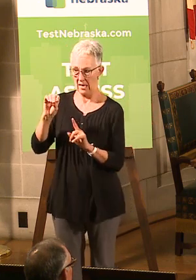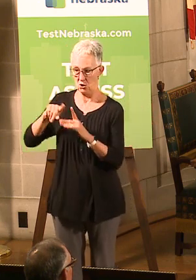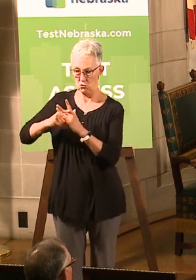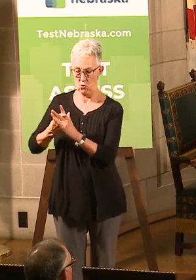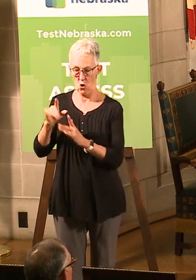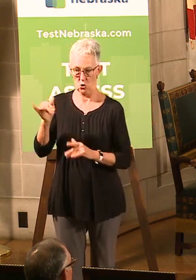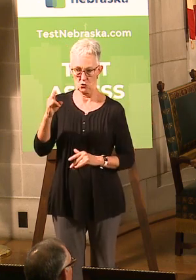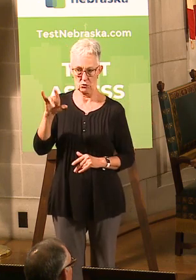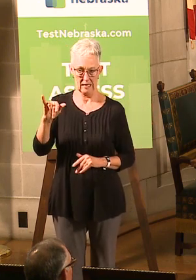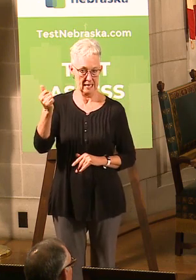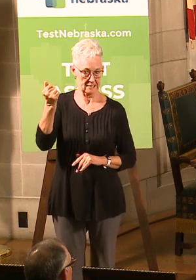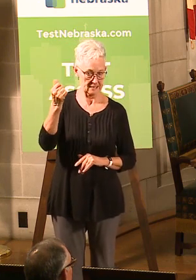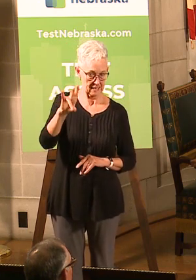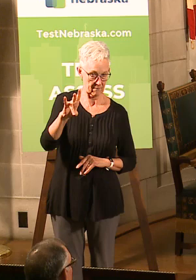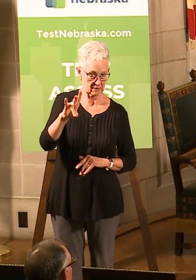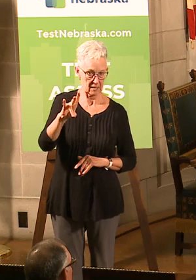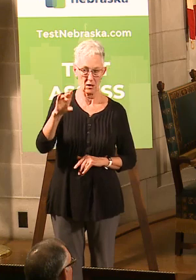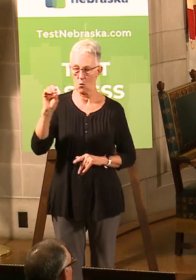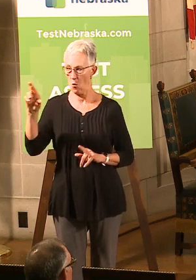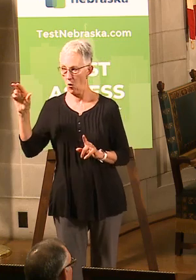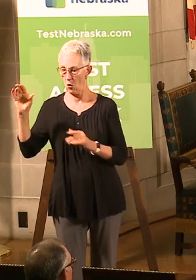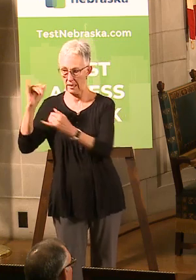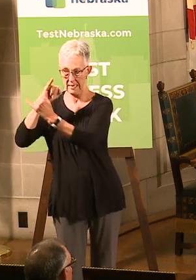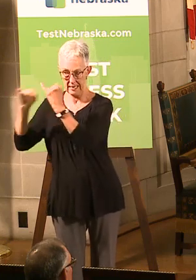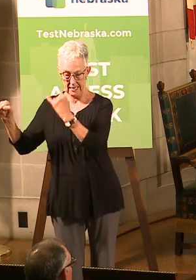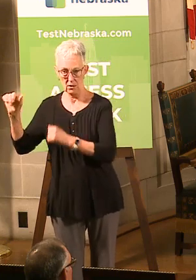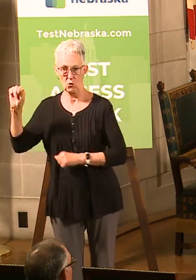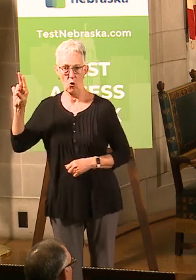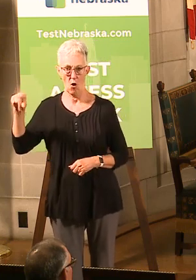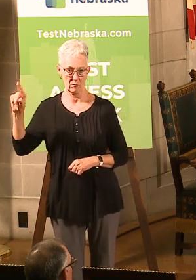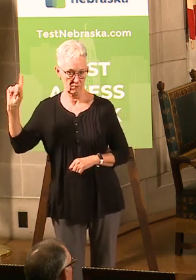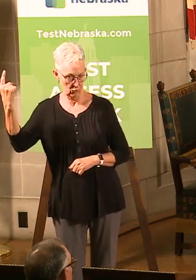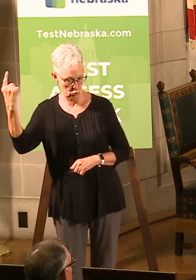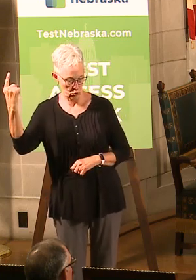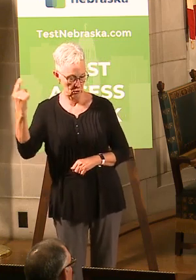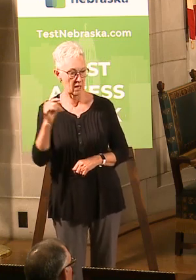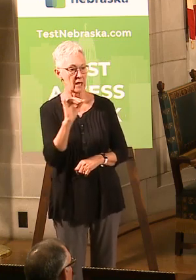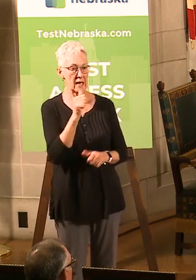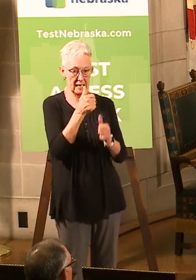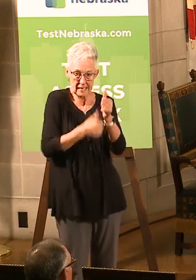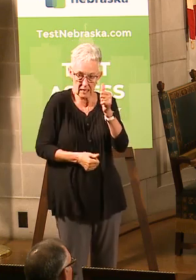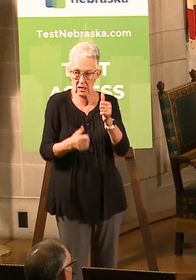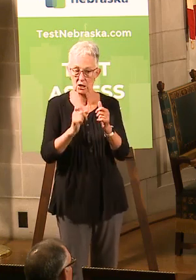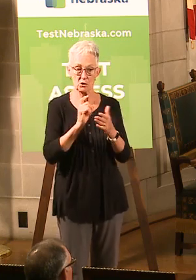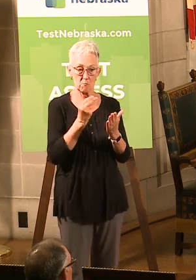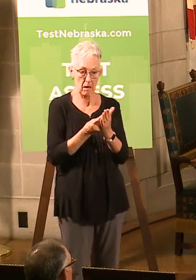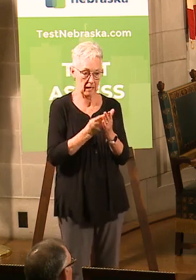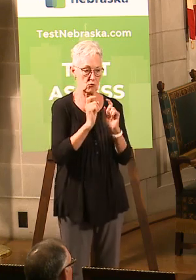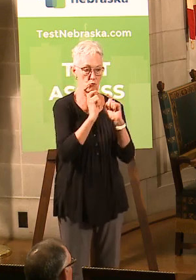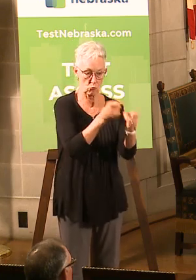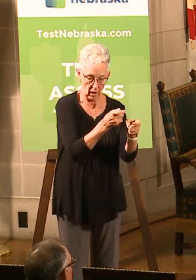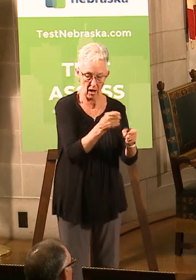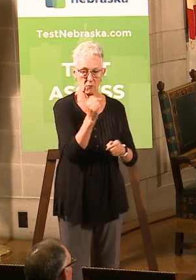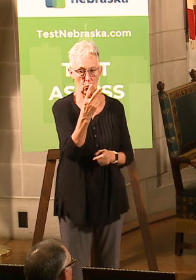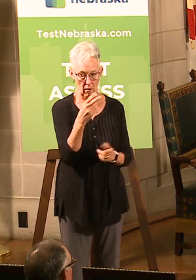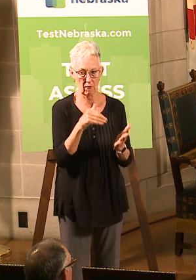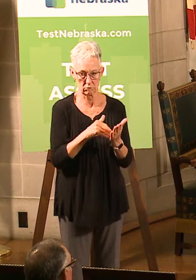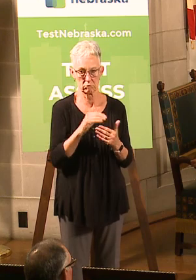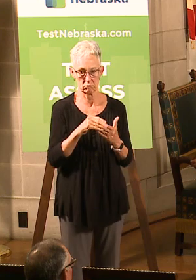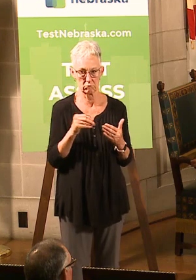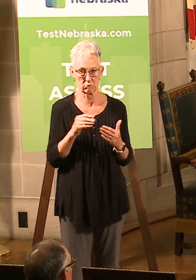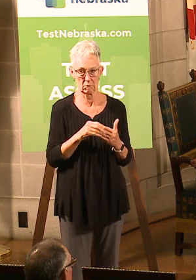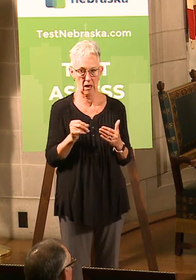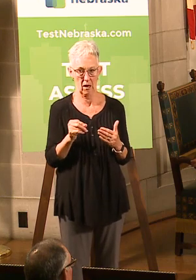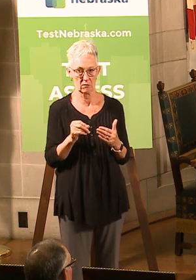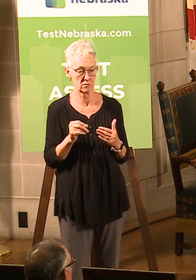and no later than August 1st. These are $12,000 grants, and they are first come, first serve.